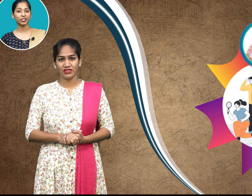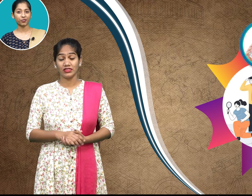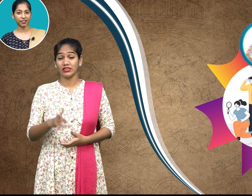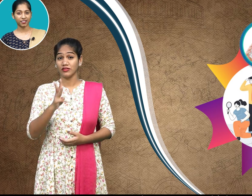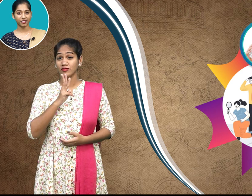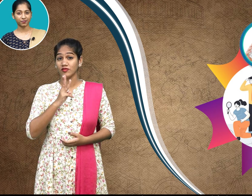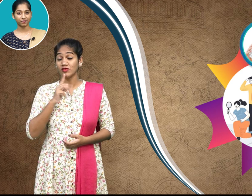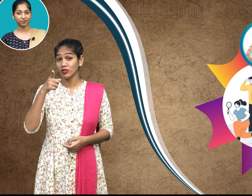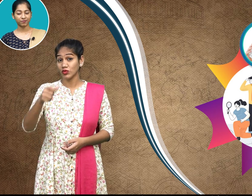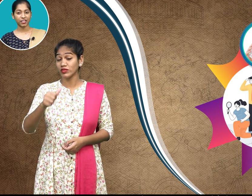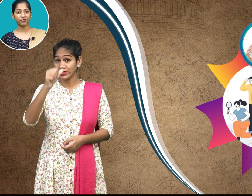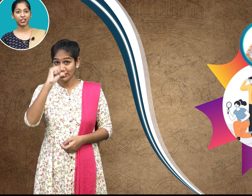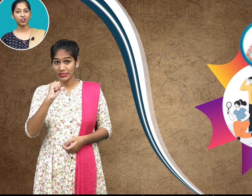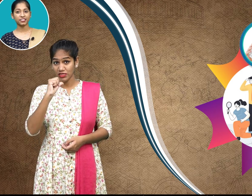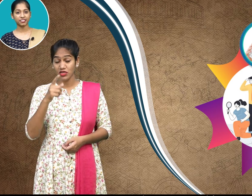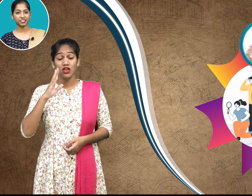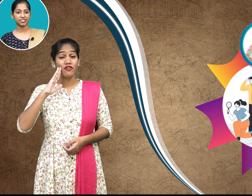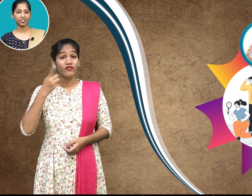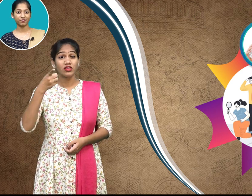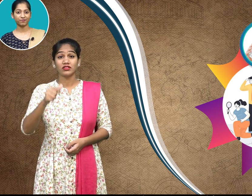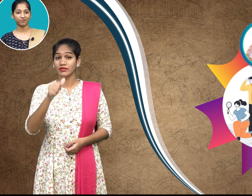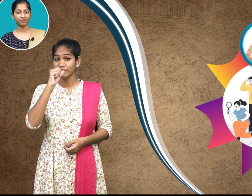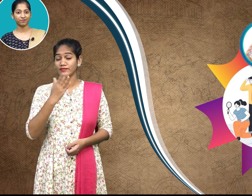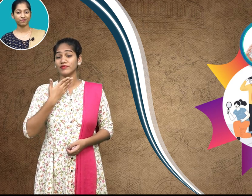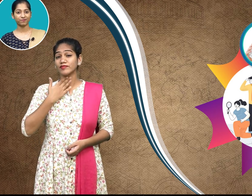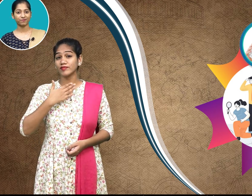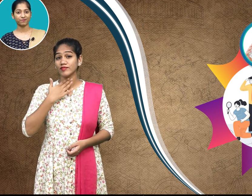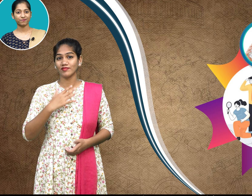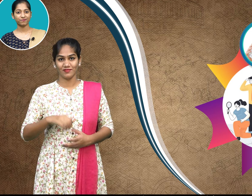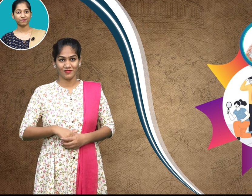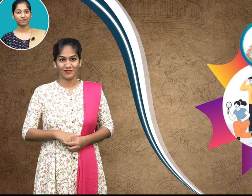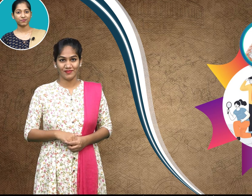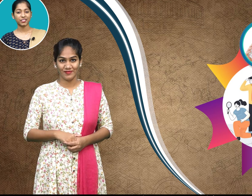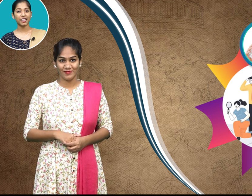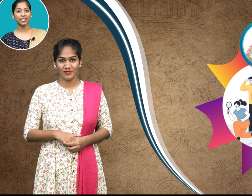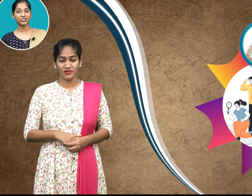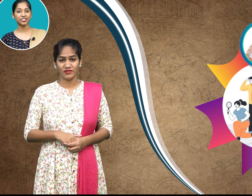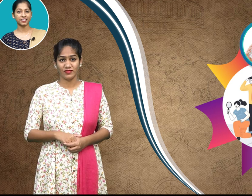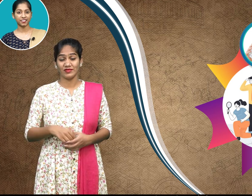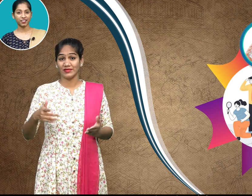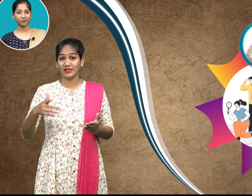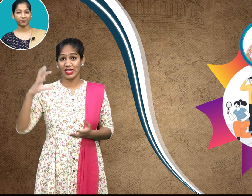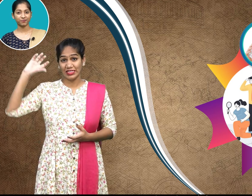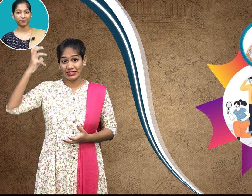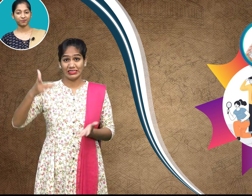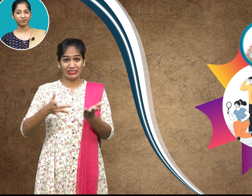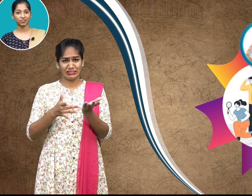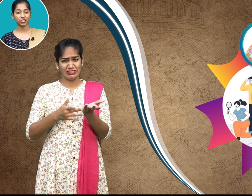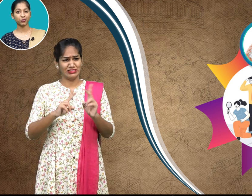you drink when you are thirsty the electricity you